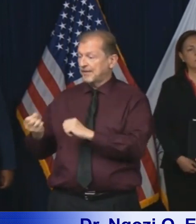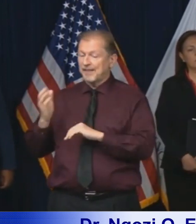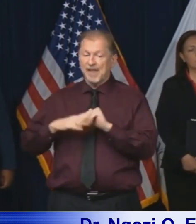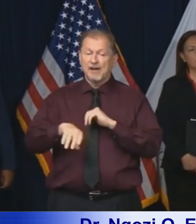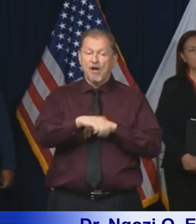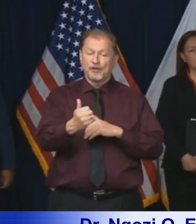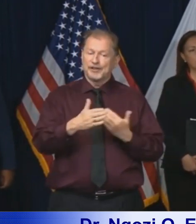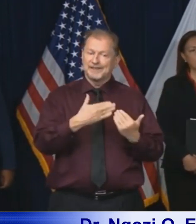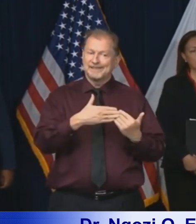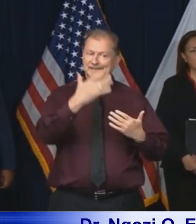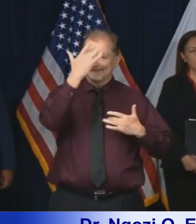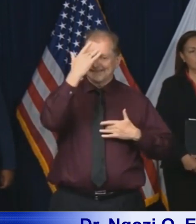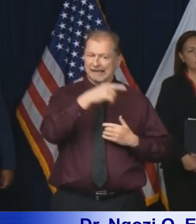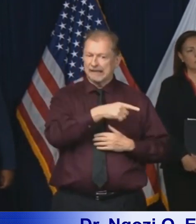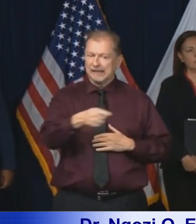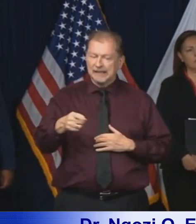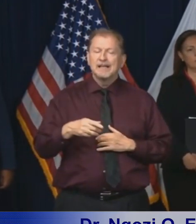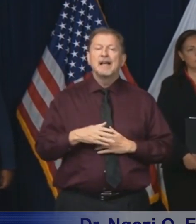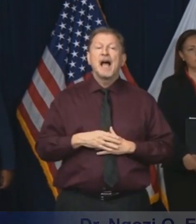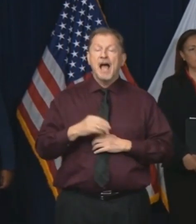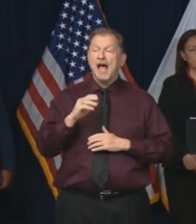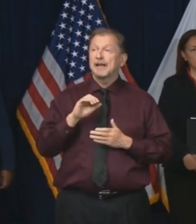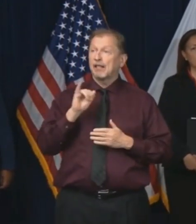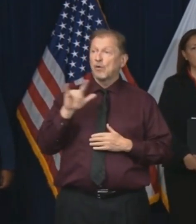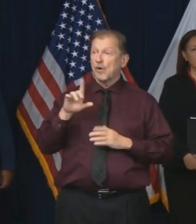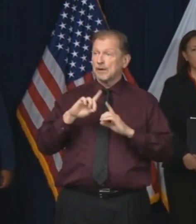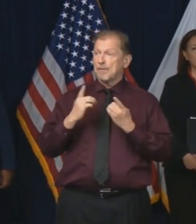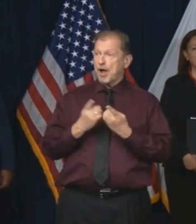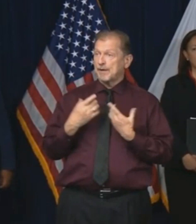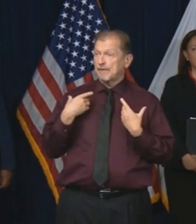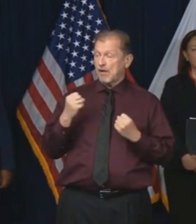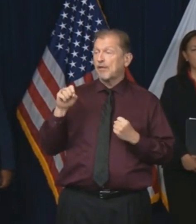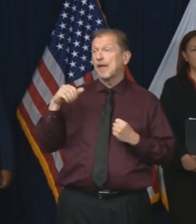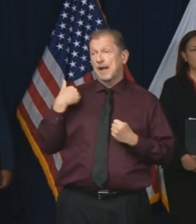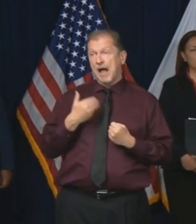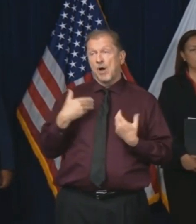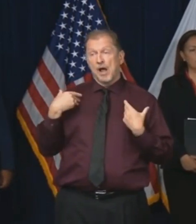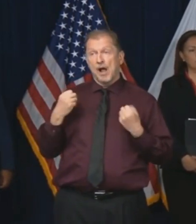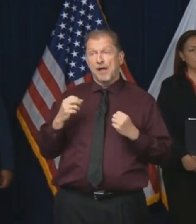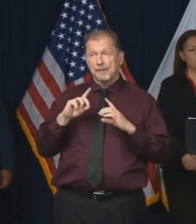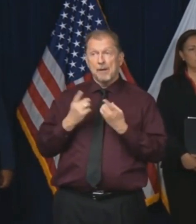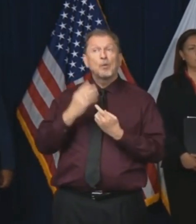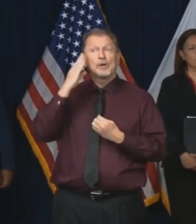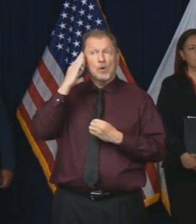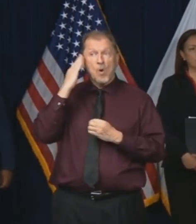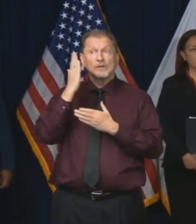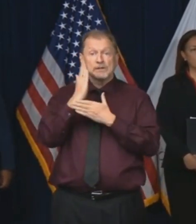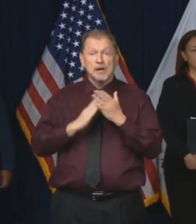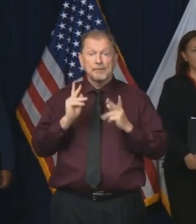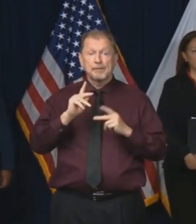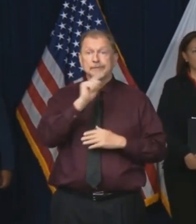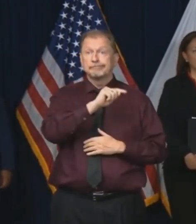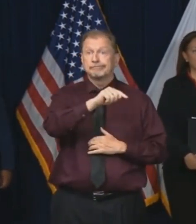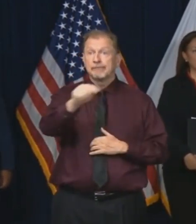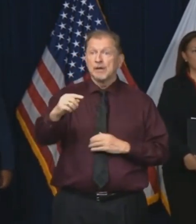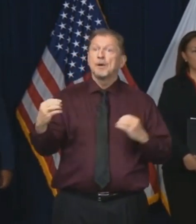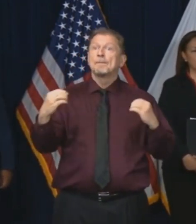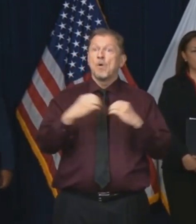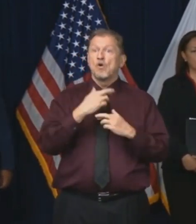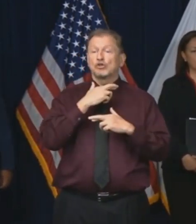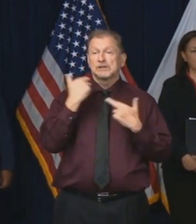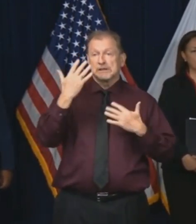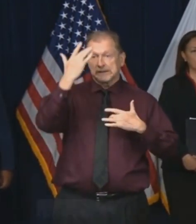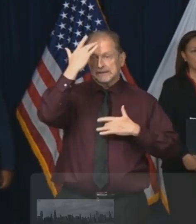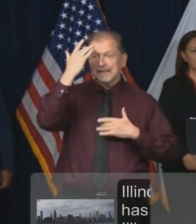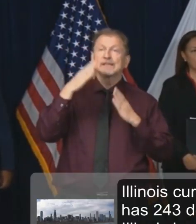those were already things that the Illinois Department of Health and all of our local health departments have been very keyed in